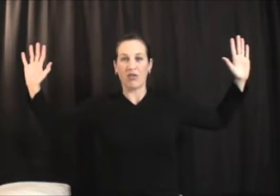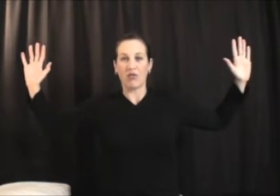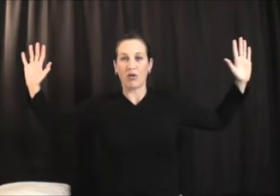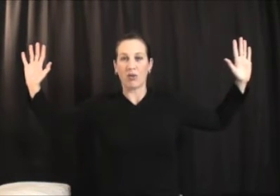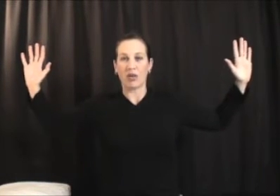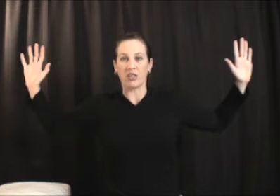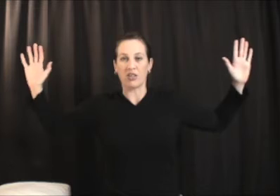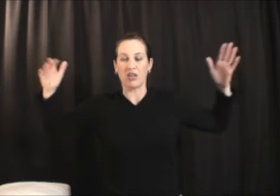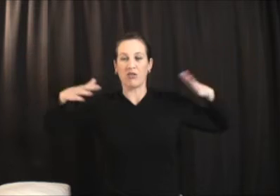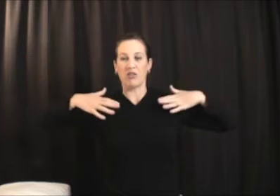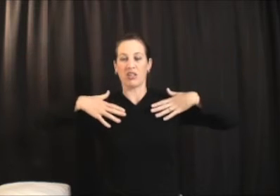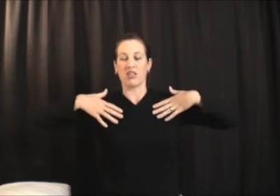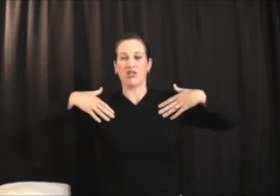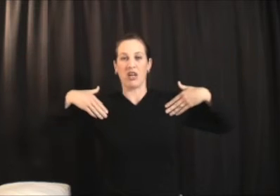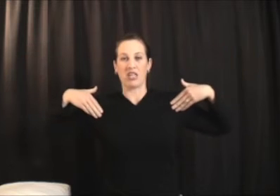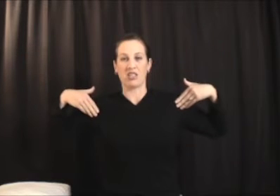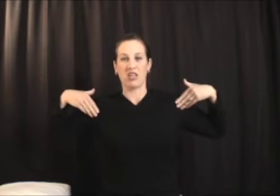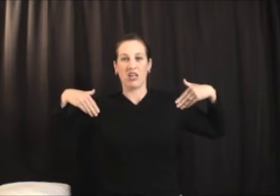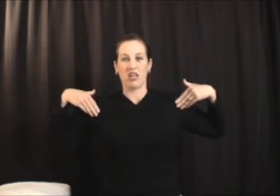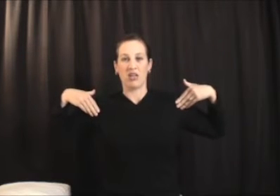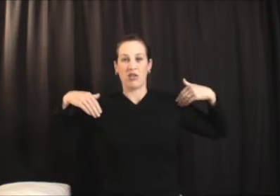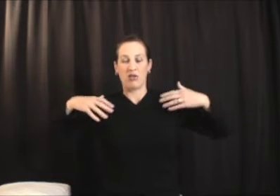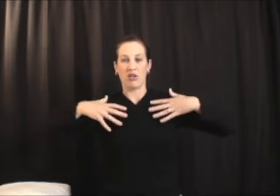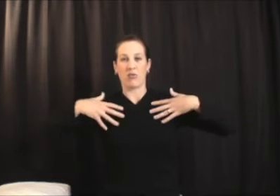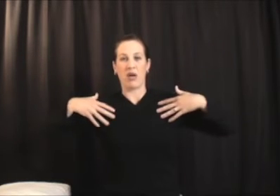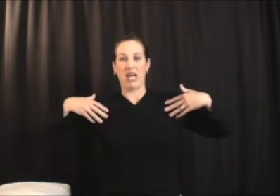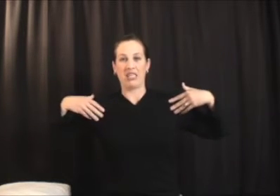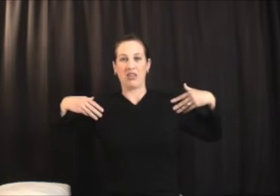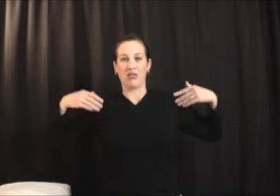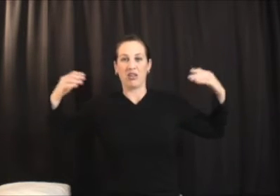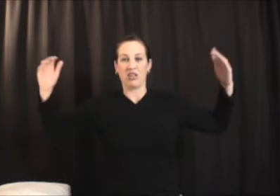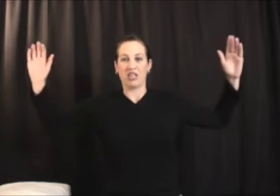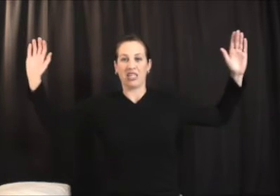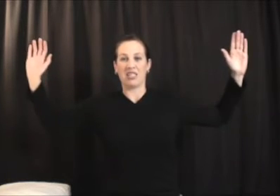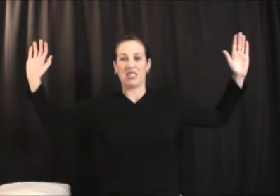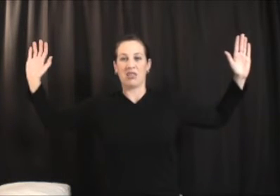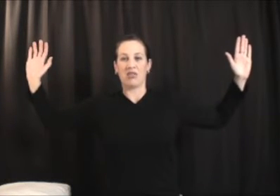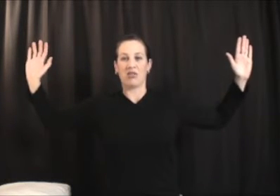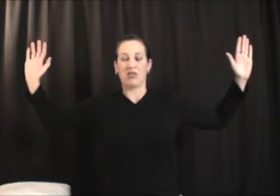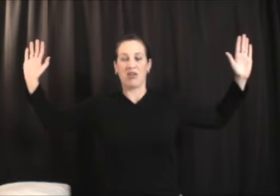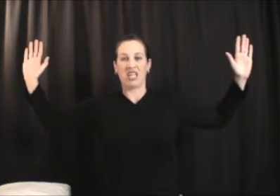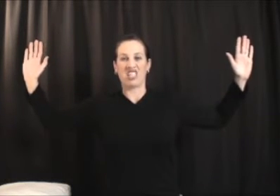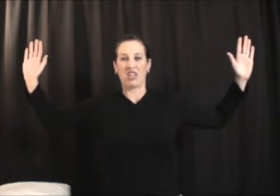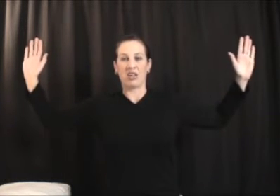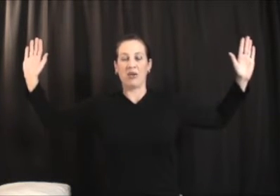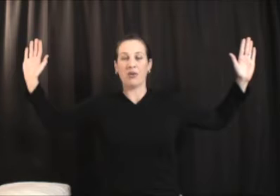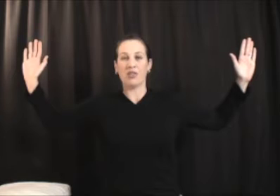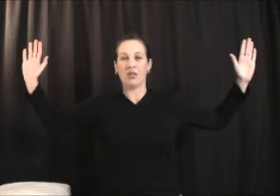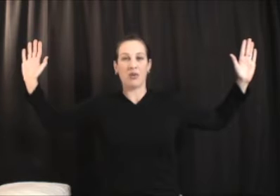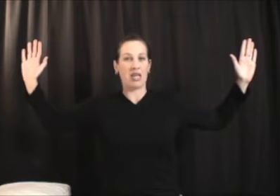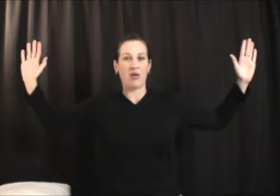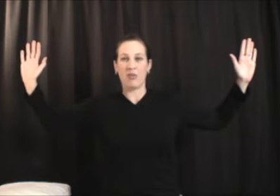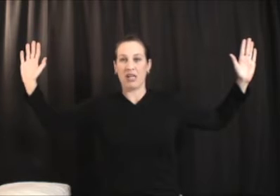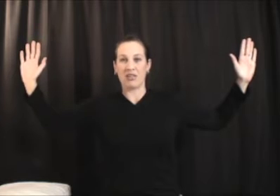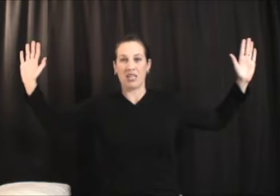forward so you feel a stretch through your pecs and through your chest this direction. You're going to hold it without bouncing